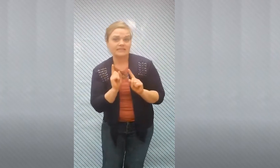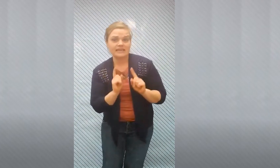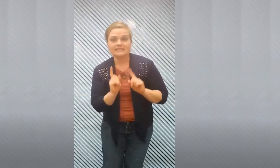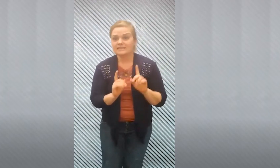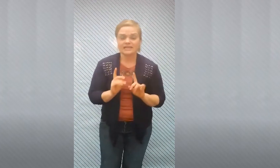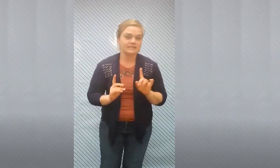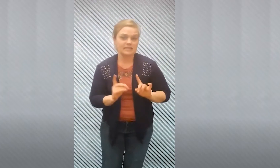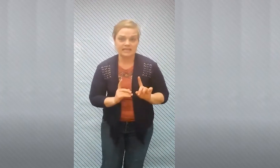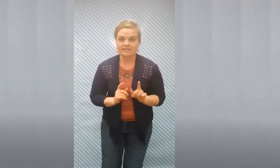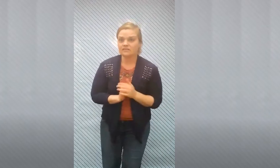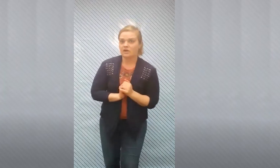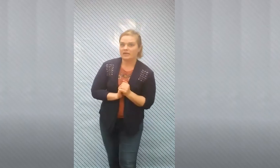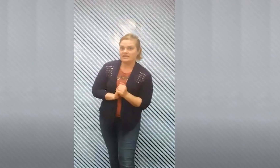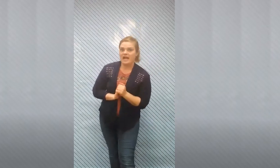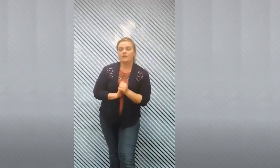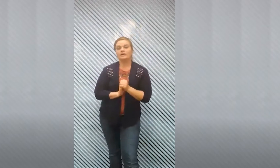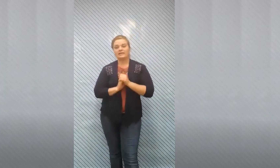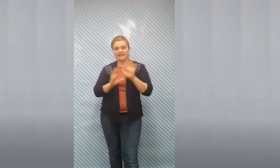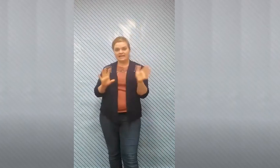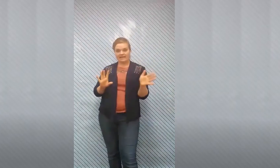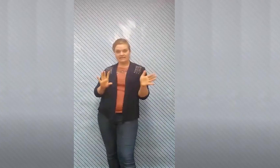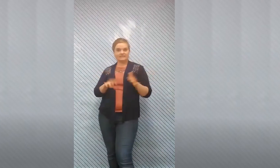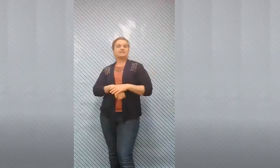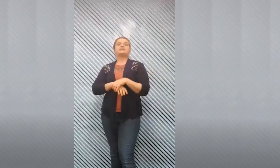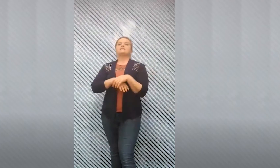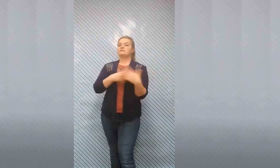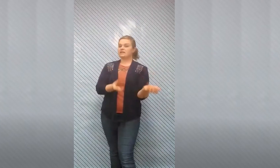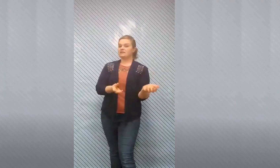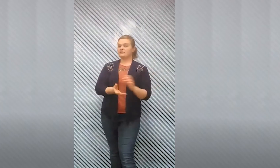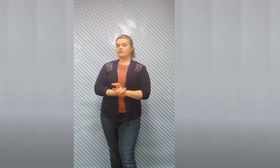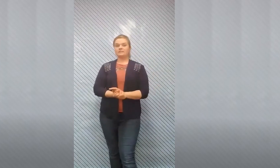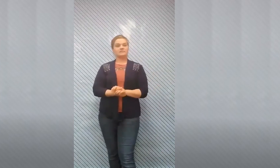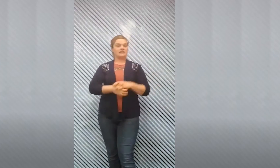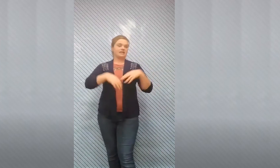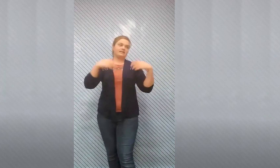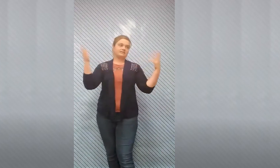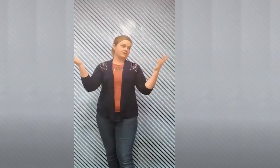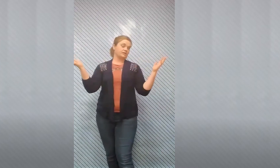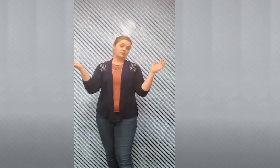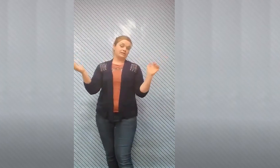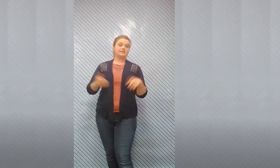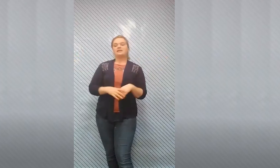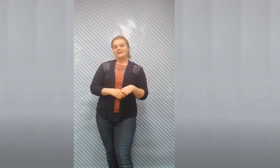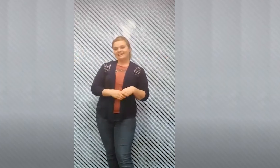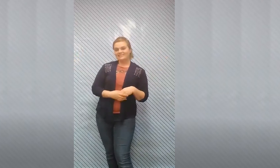less exciting song right now and we sang it a few times and it's a good one it's